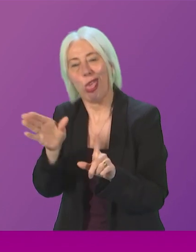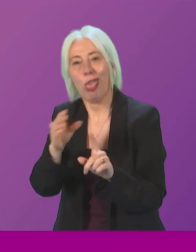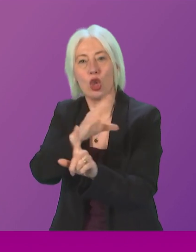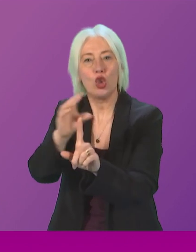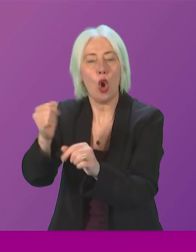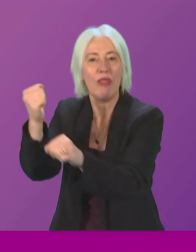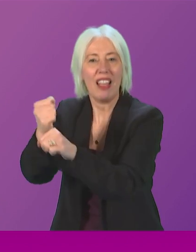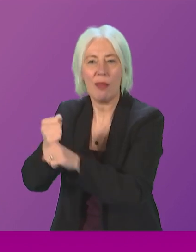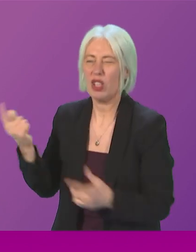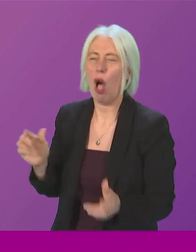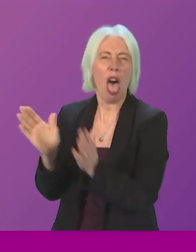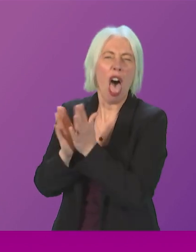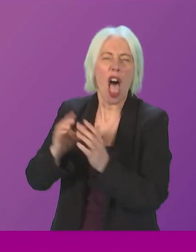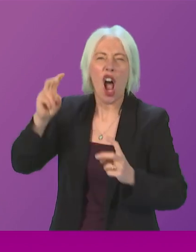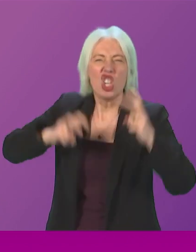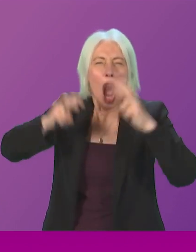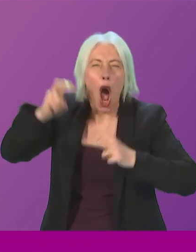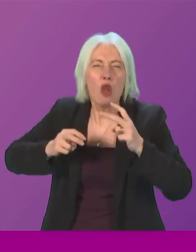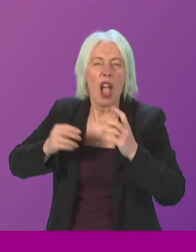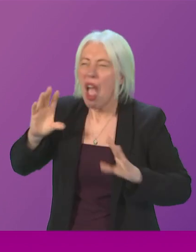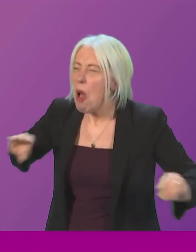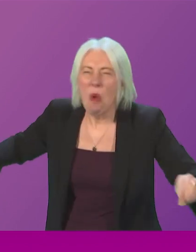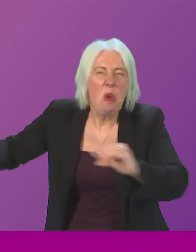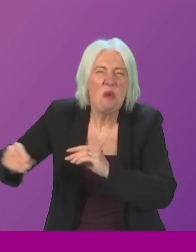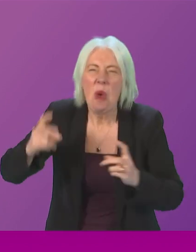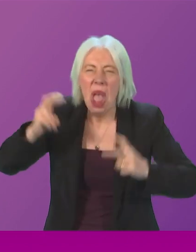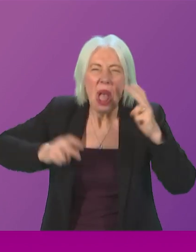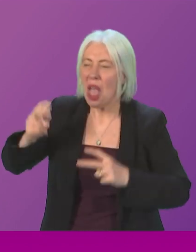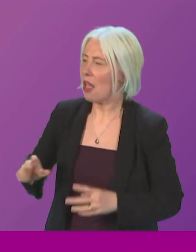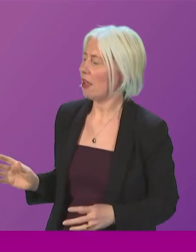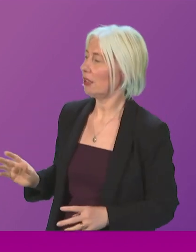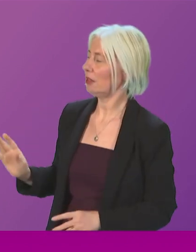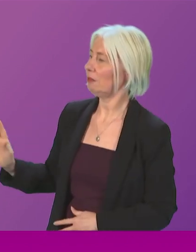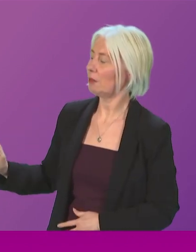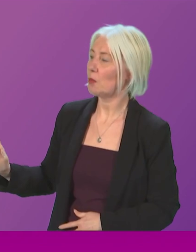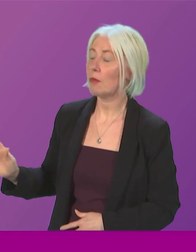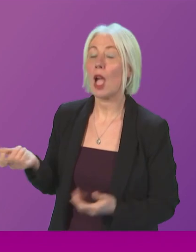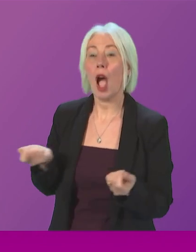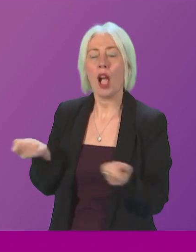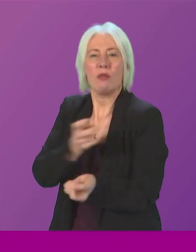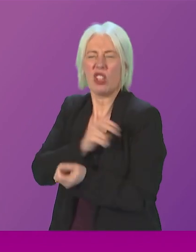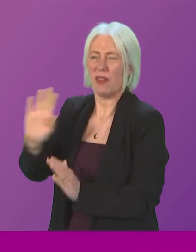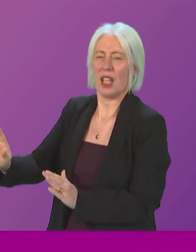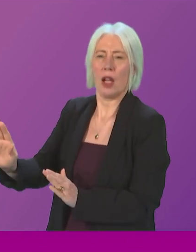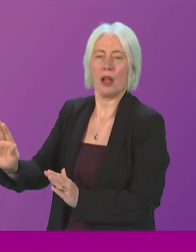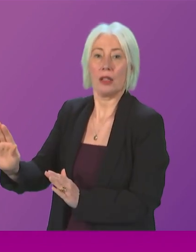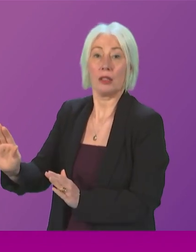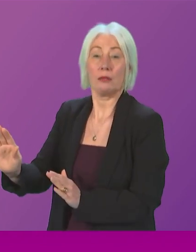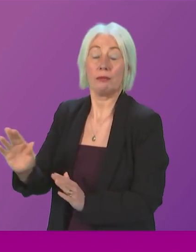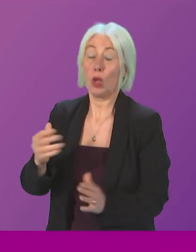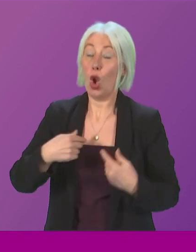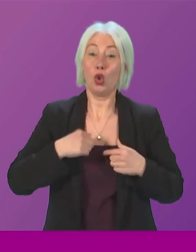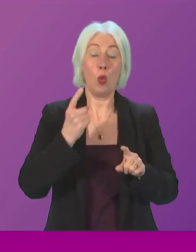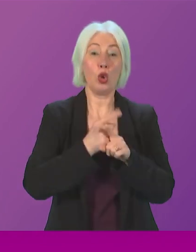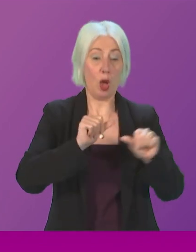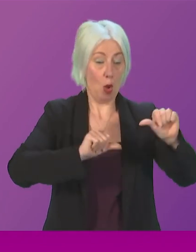presenting officer it's really interesting he didn't want to talk about he didn't want to talk about poll ratings he didn't want to talk about poll ratings with